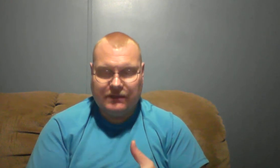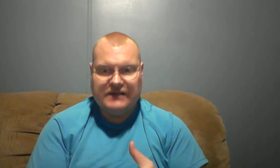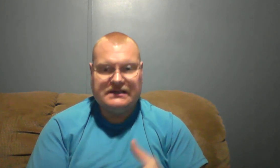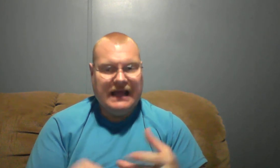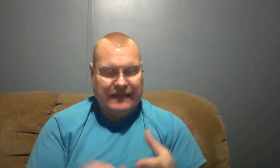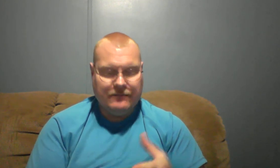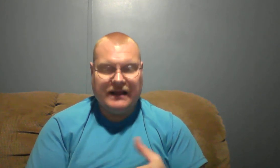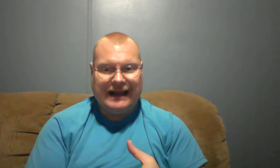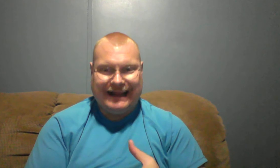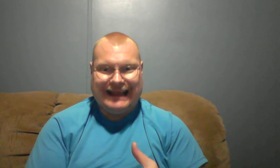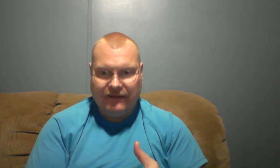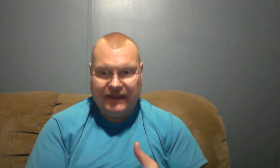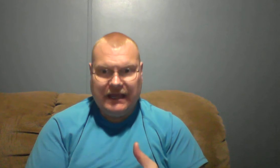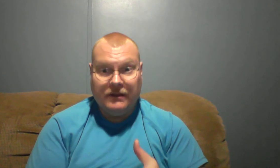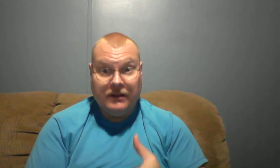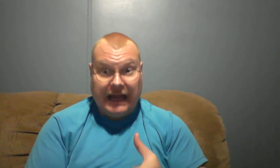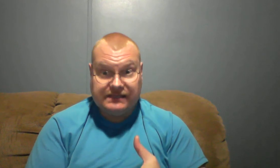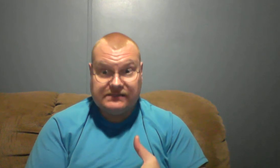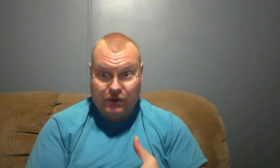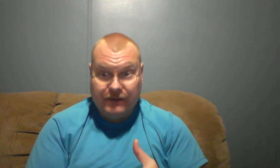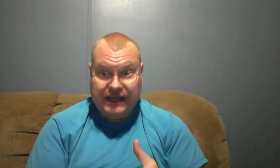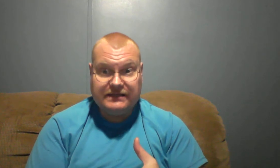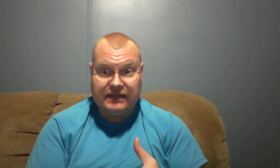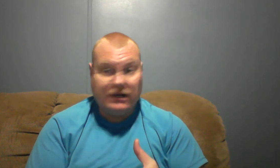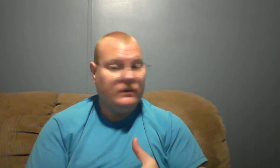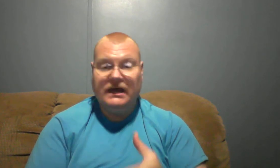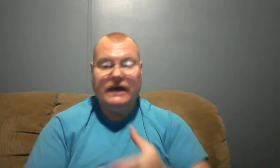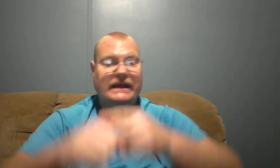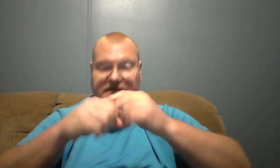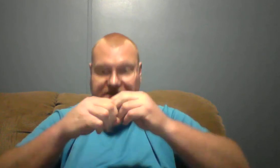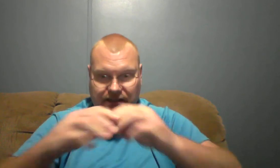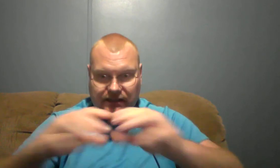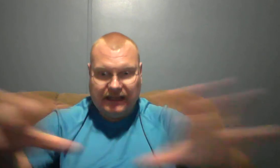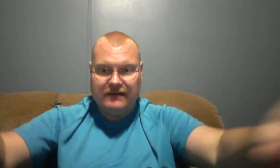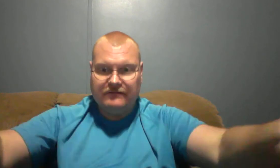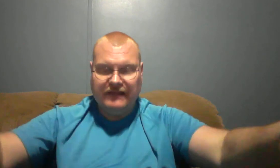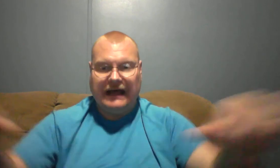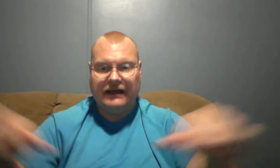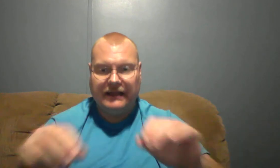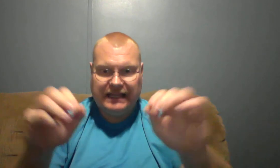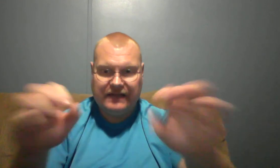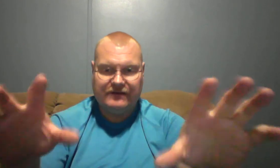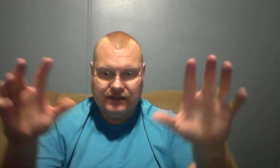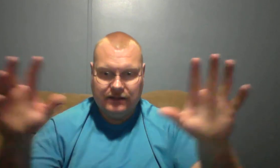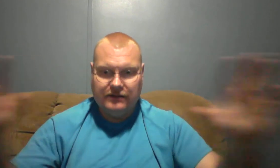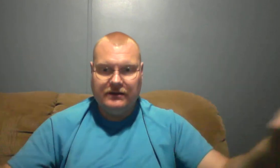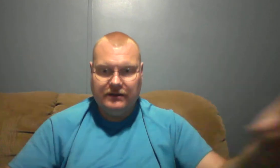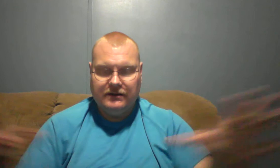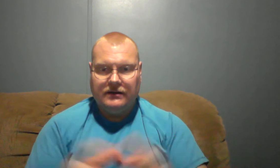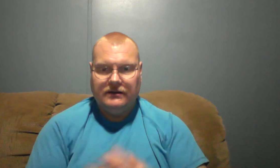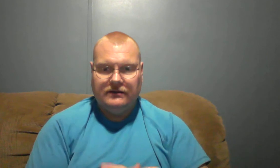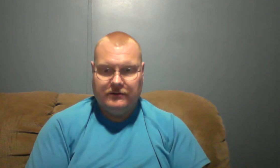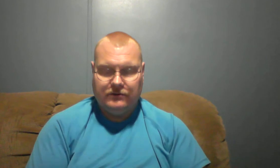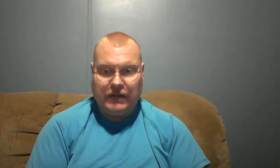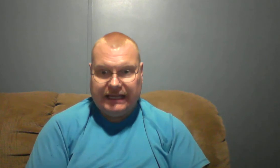else he might not allow them as with me to open up and just let it fly and give it right yet